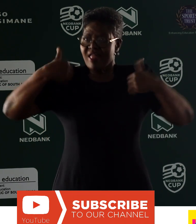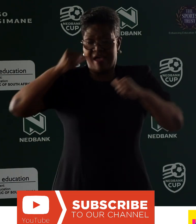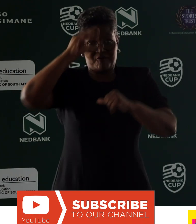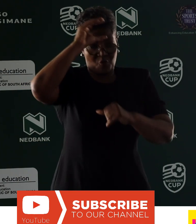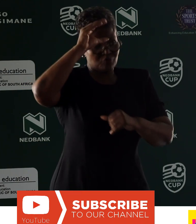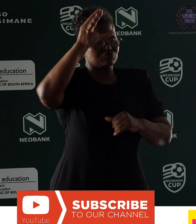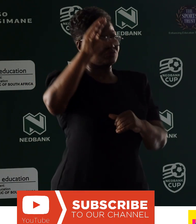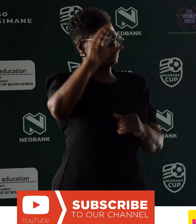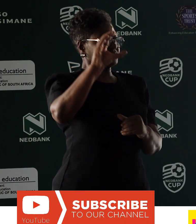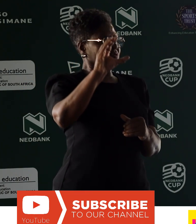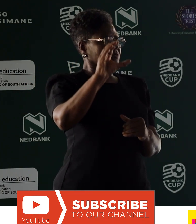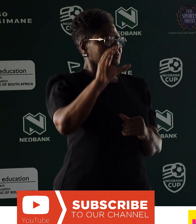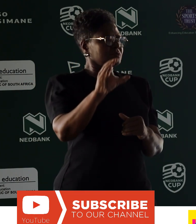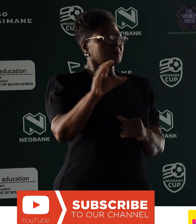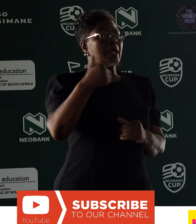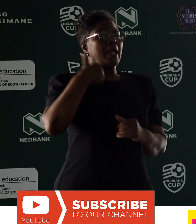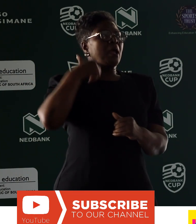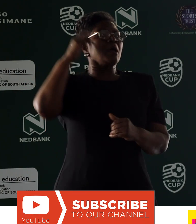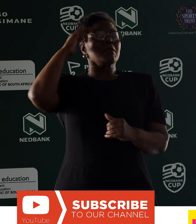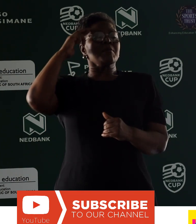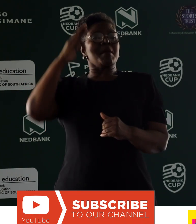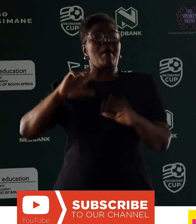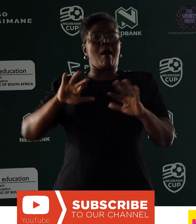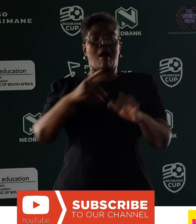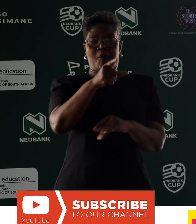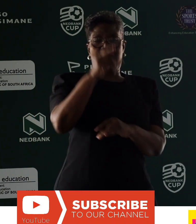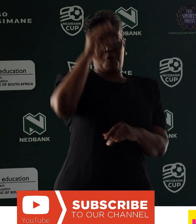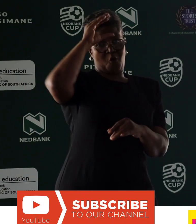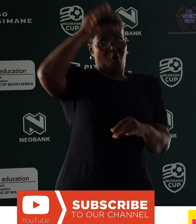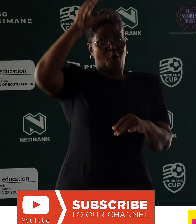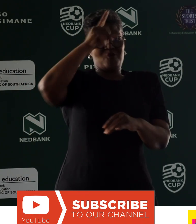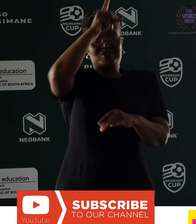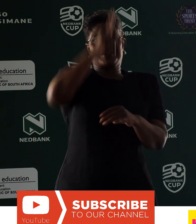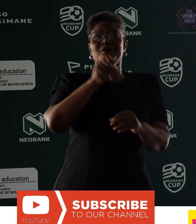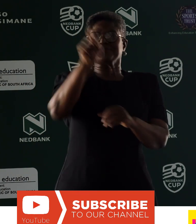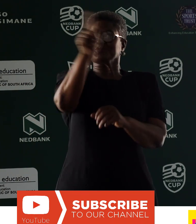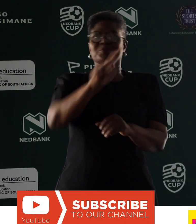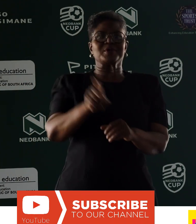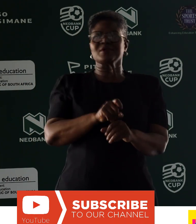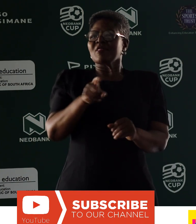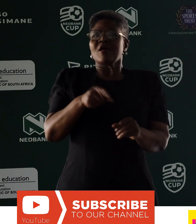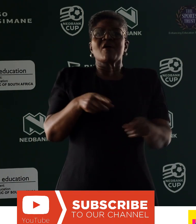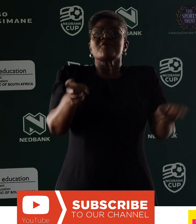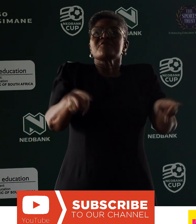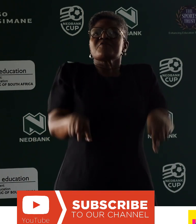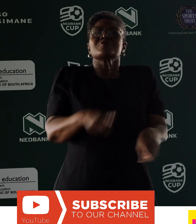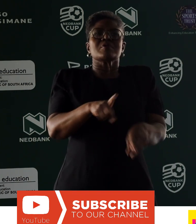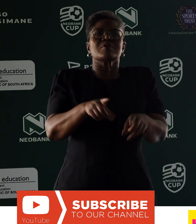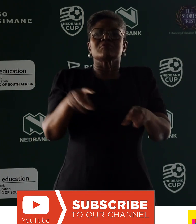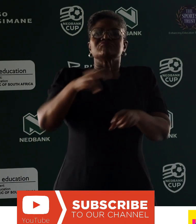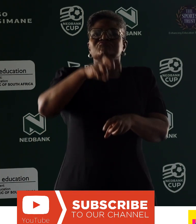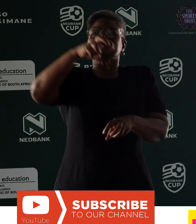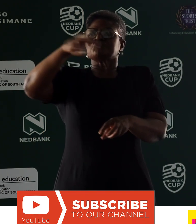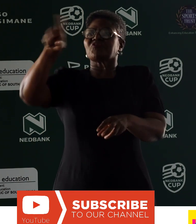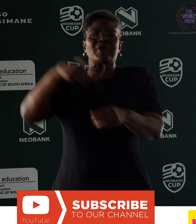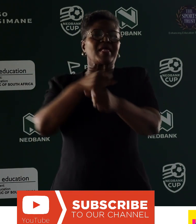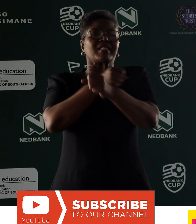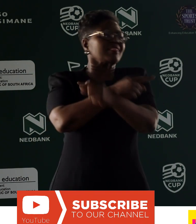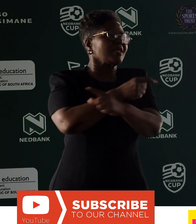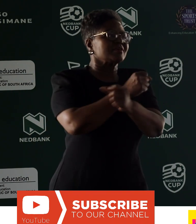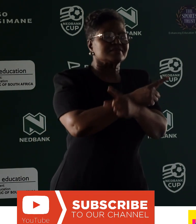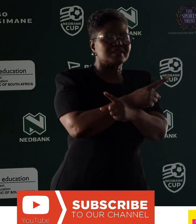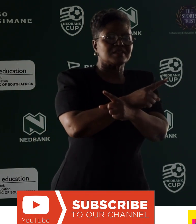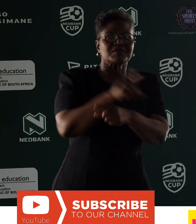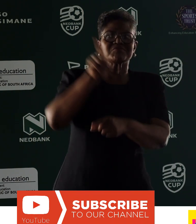I remember how when Coach Pizzo at Supersport did not hit the fear of traveling in a taxi in a war-torn